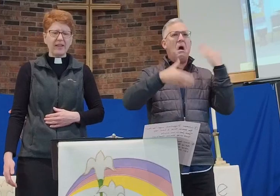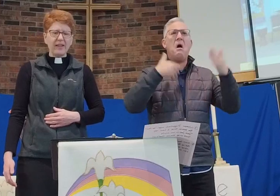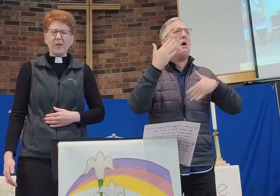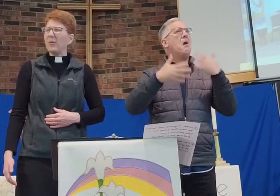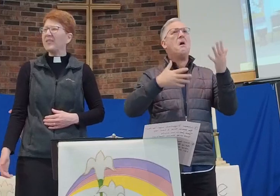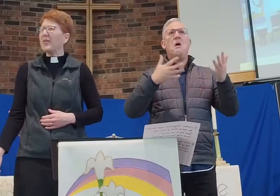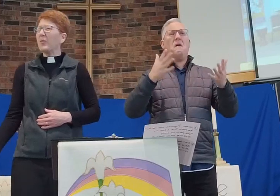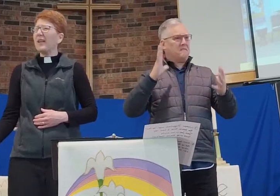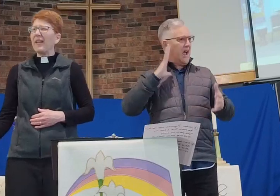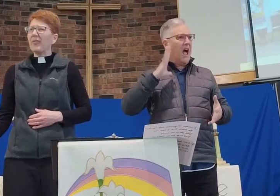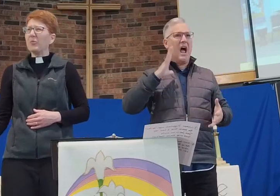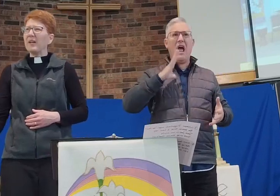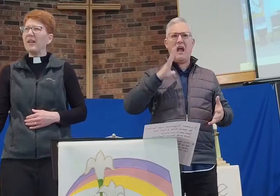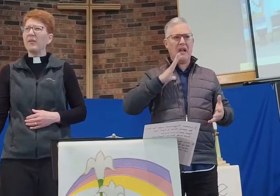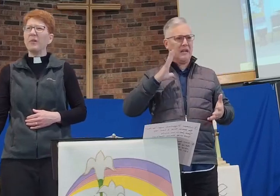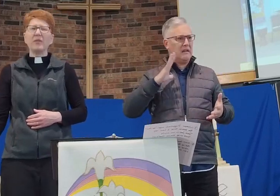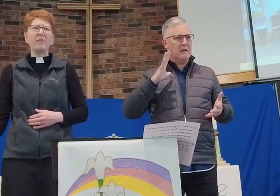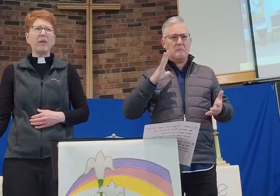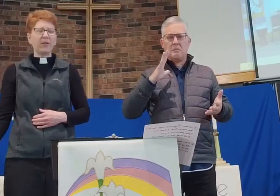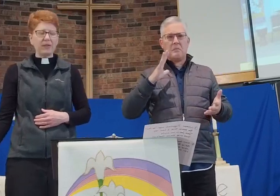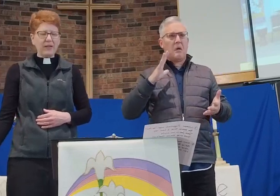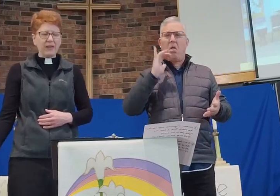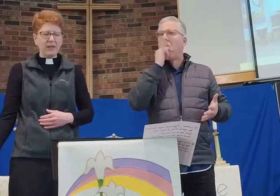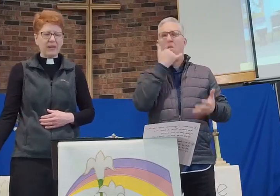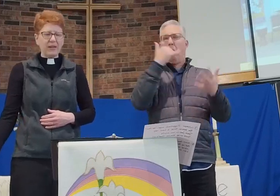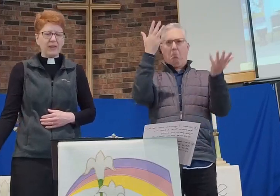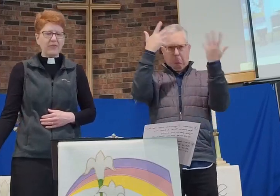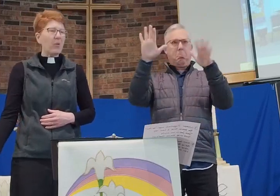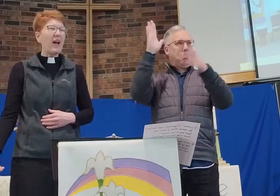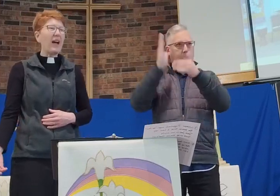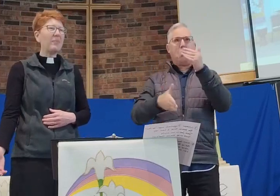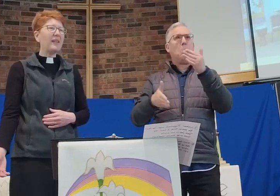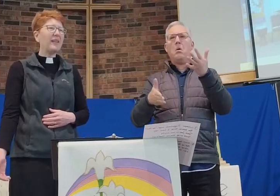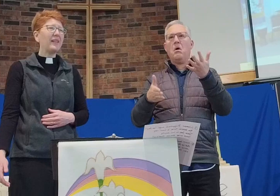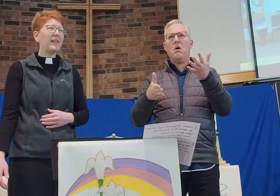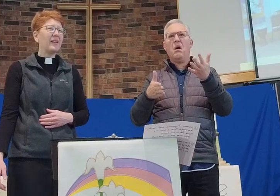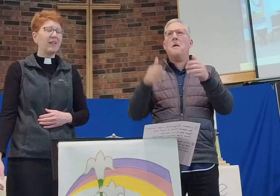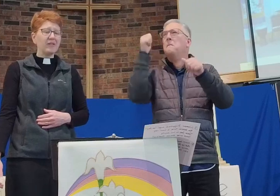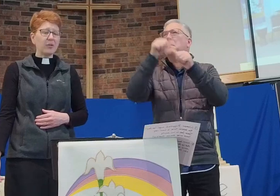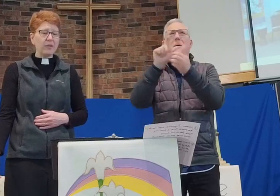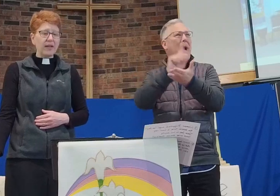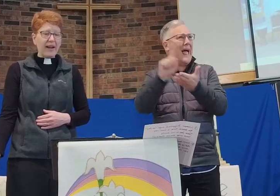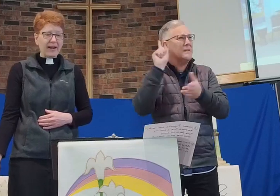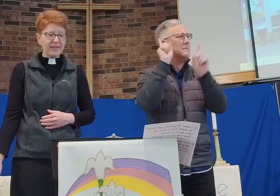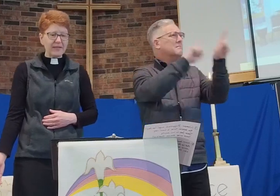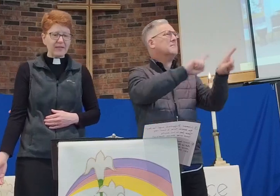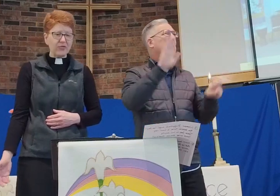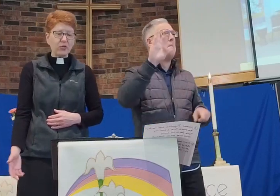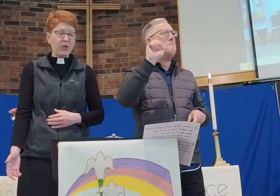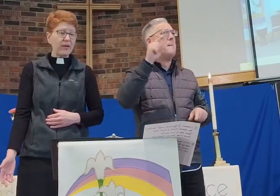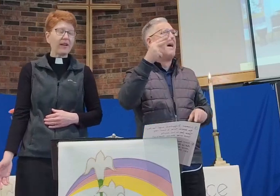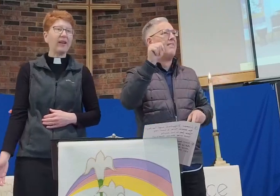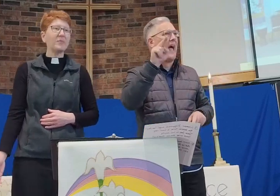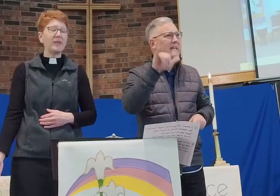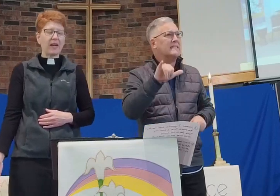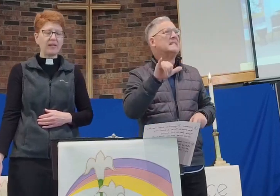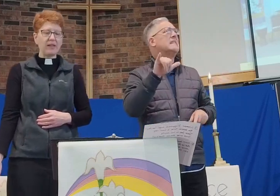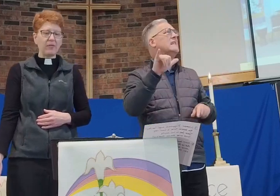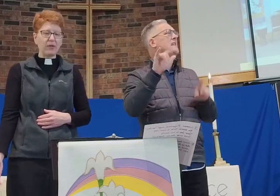Wasn't it only last week that we were in Bethany? So happy? So relaxed? Enjoying the hospitality of our